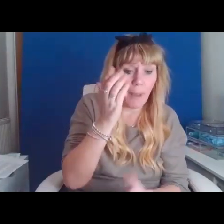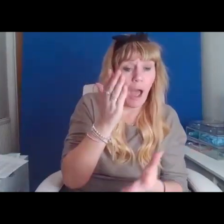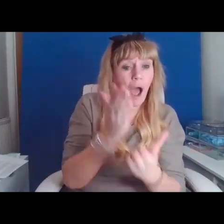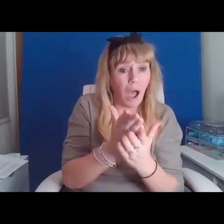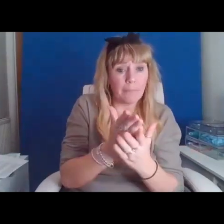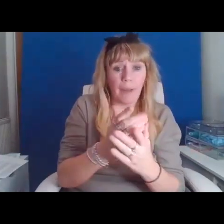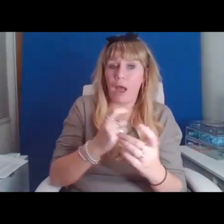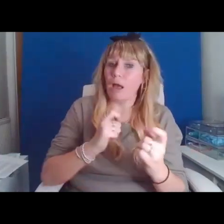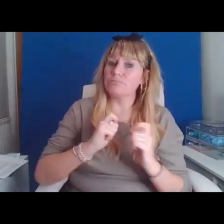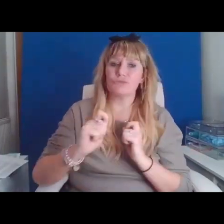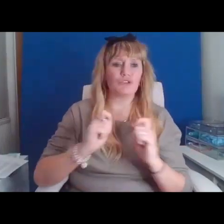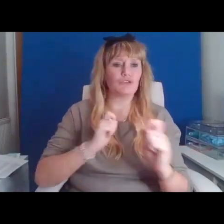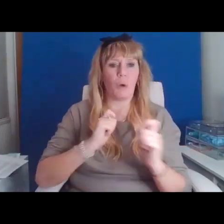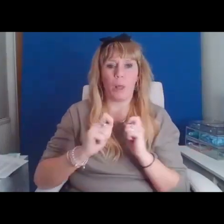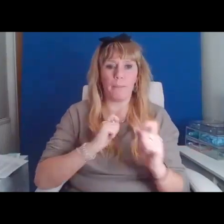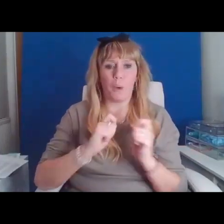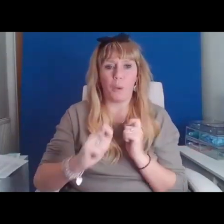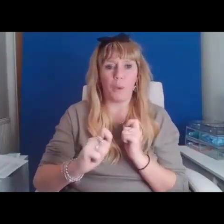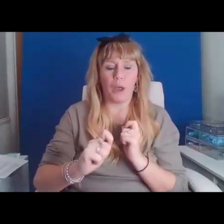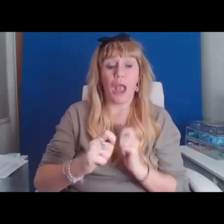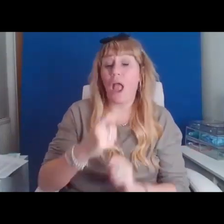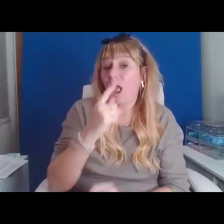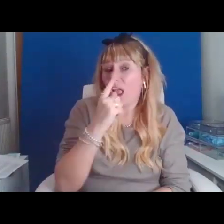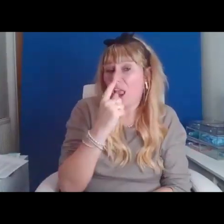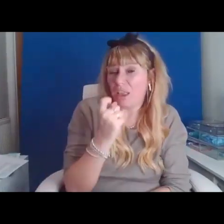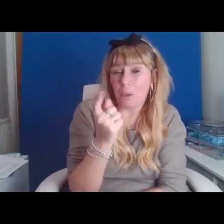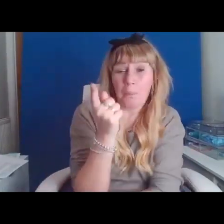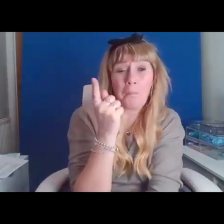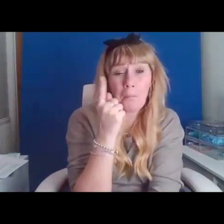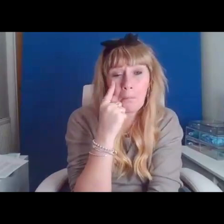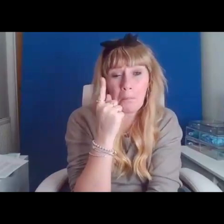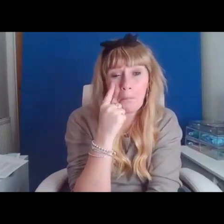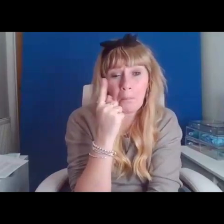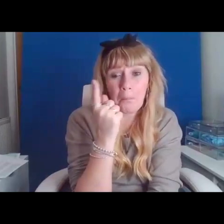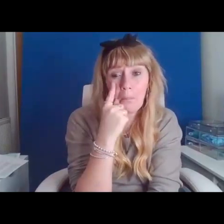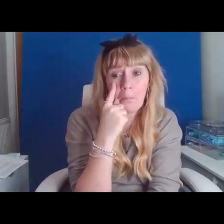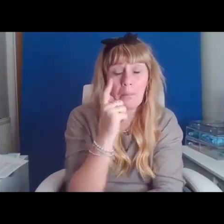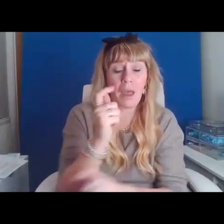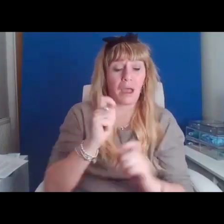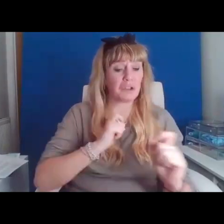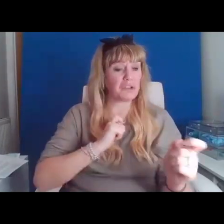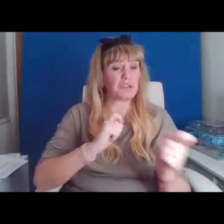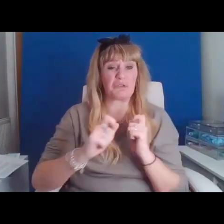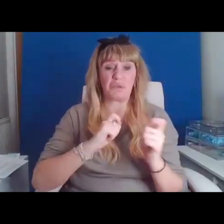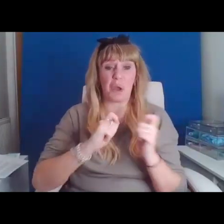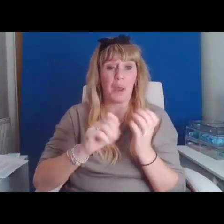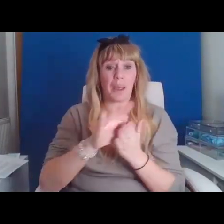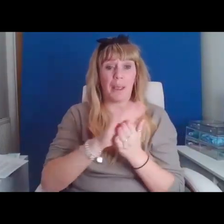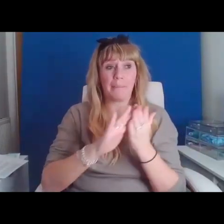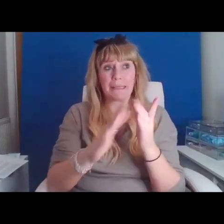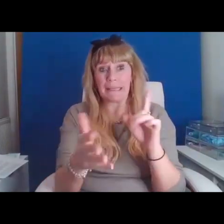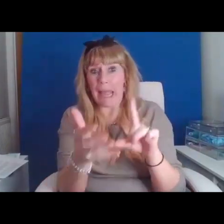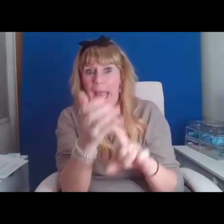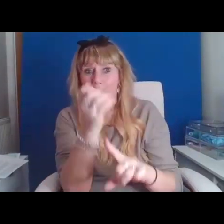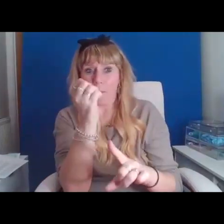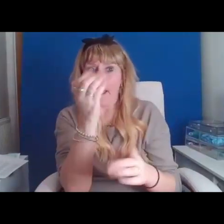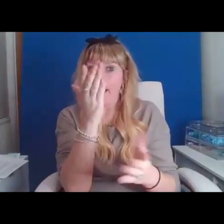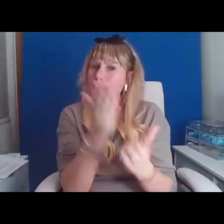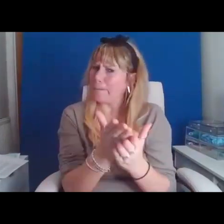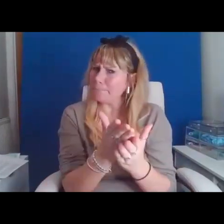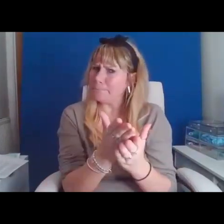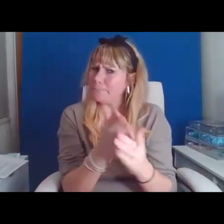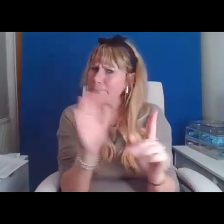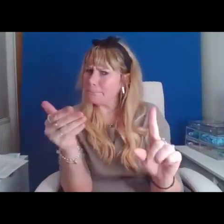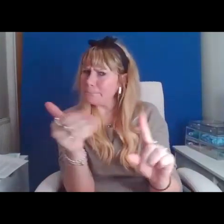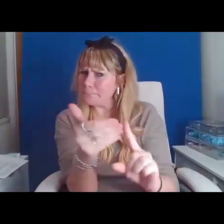I mean, you can try, but control can lead to unintended outcomes. Ha-ha, the comedy conclusion